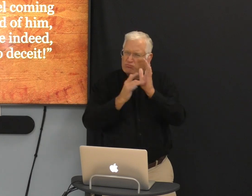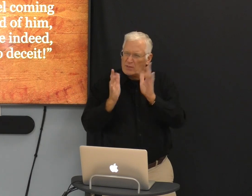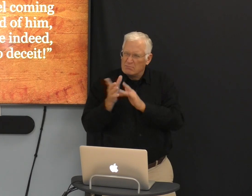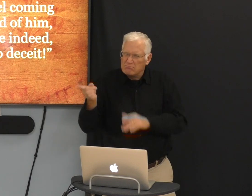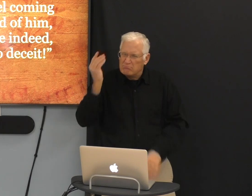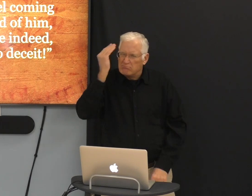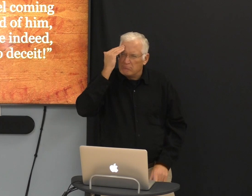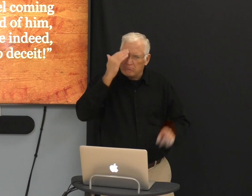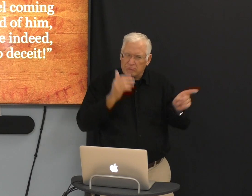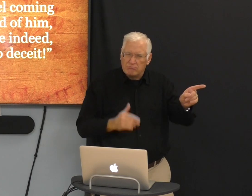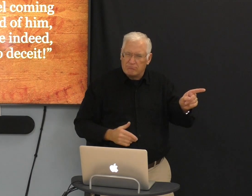knew Nathaniel.